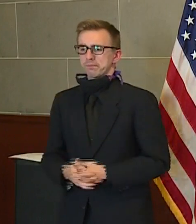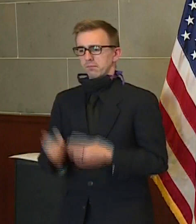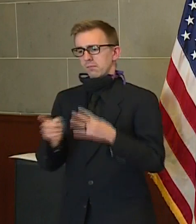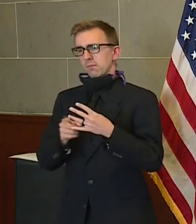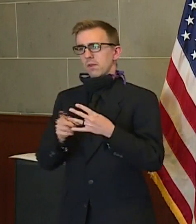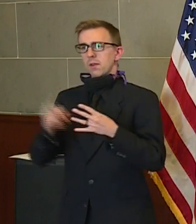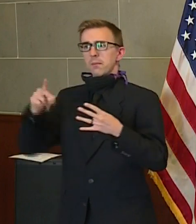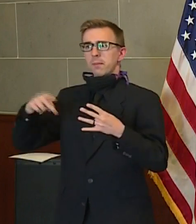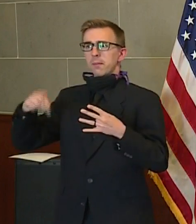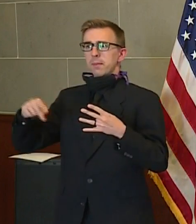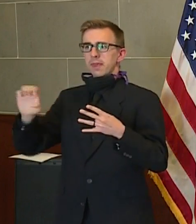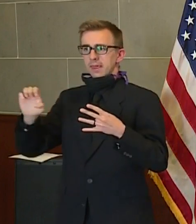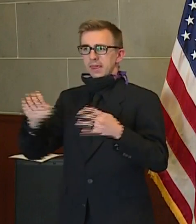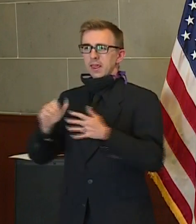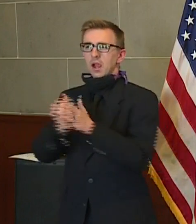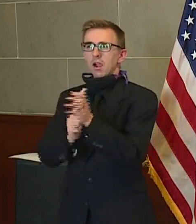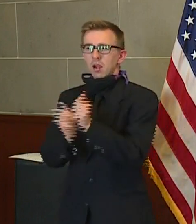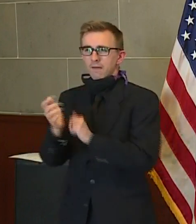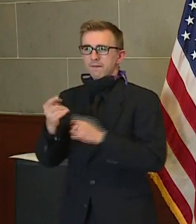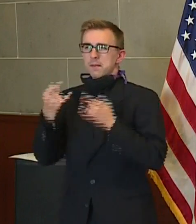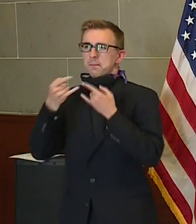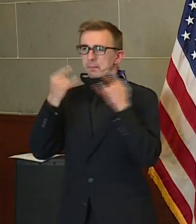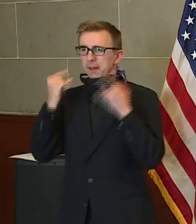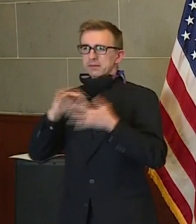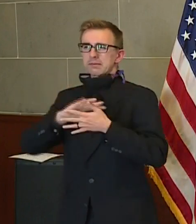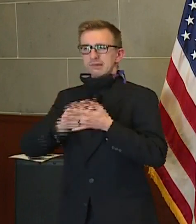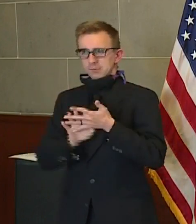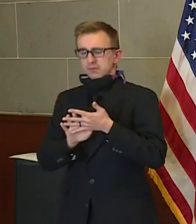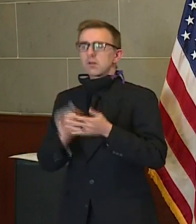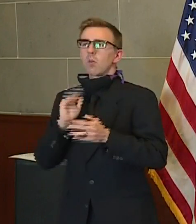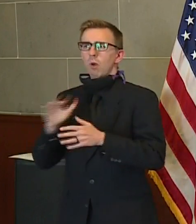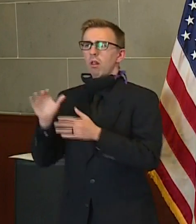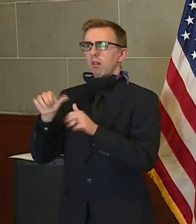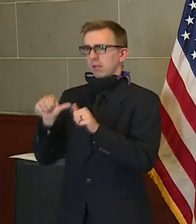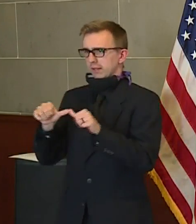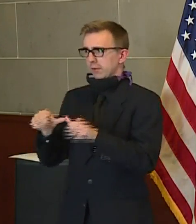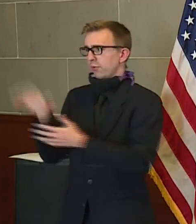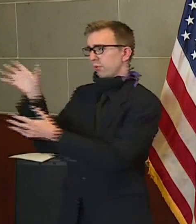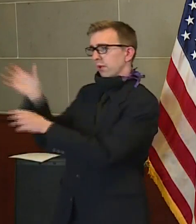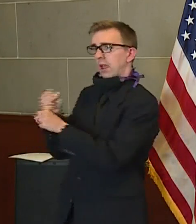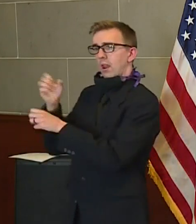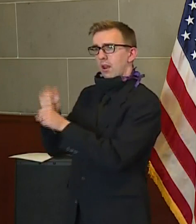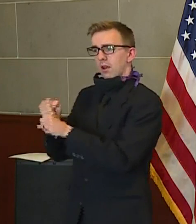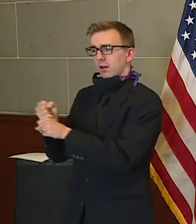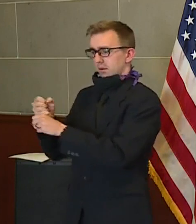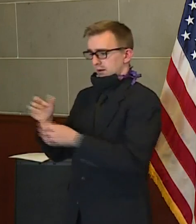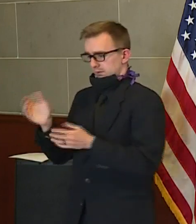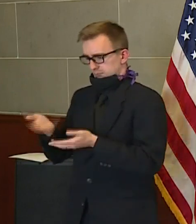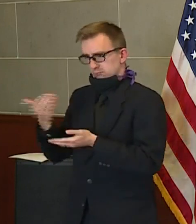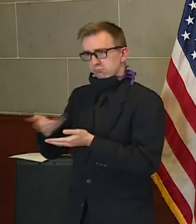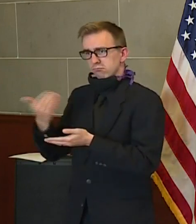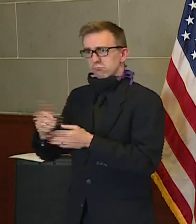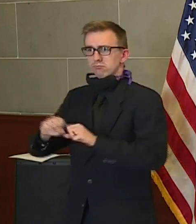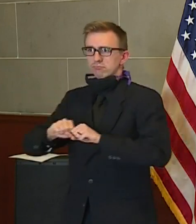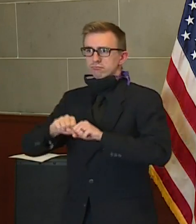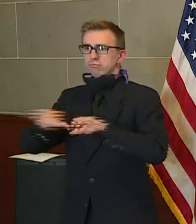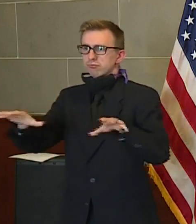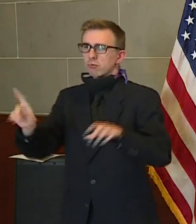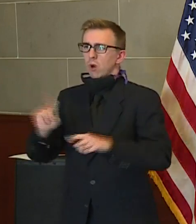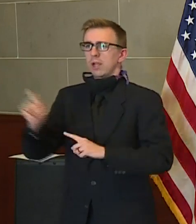PPE, and we will continue to receive and ship PPE across the state each day.